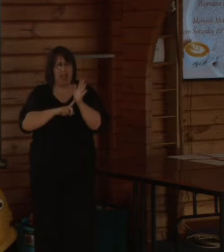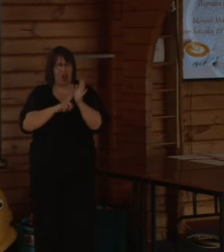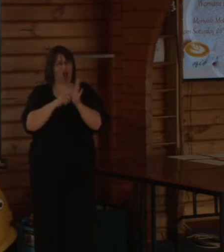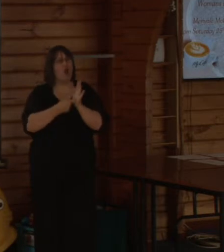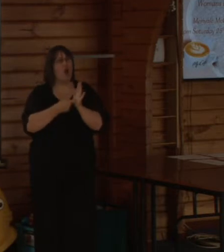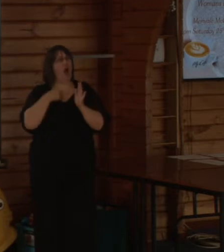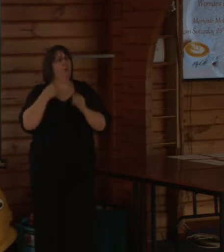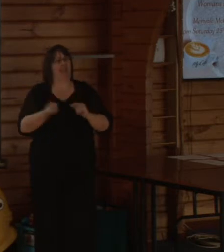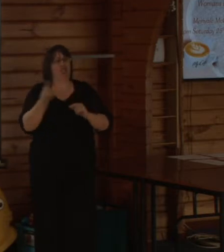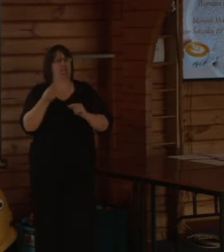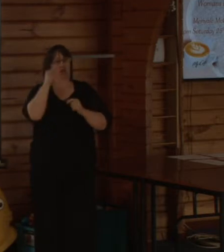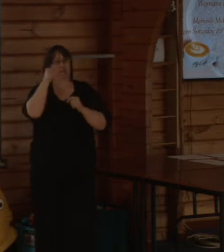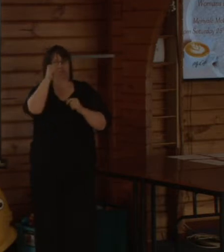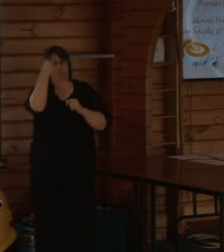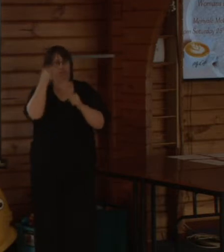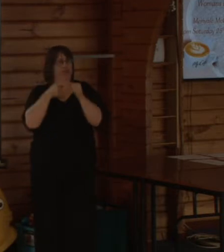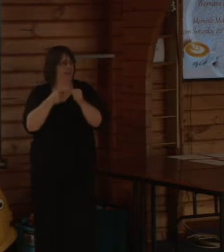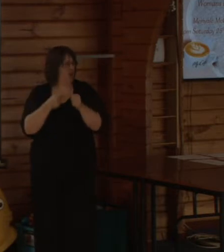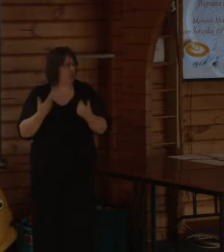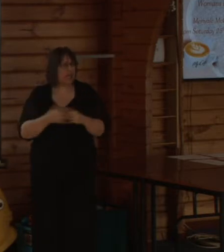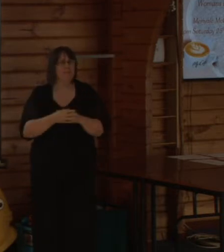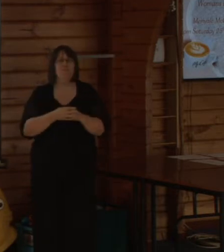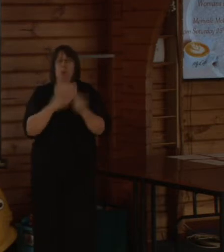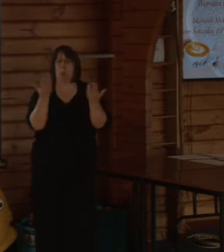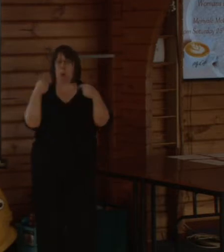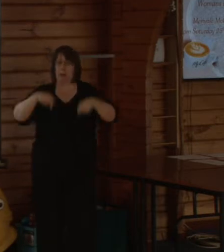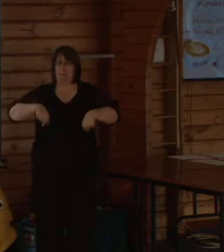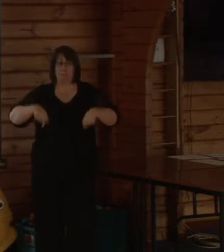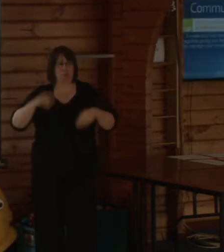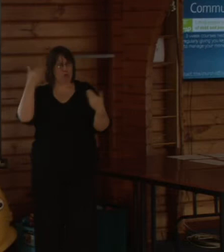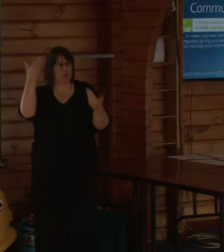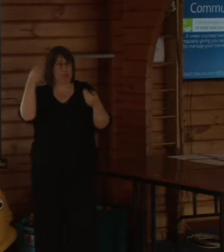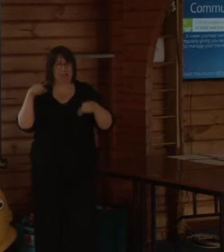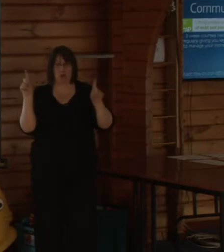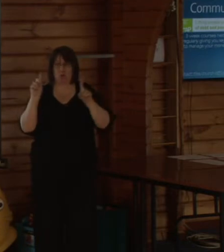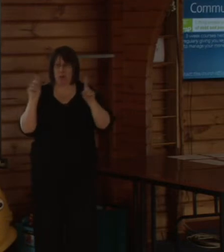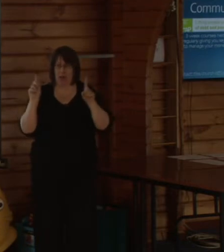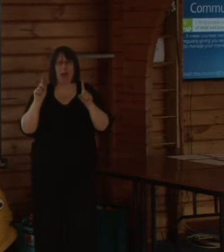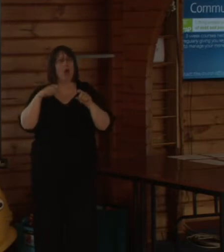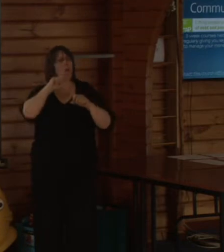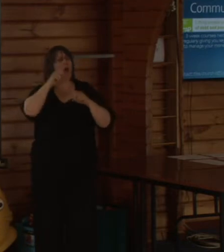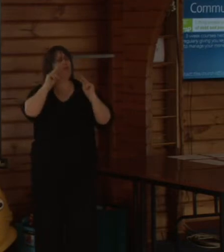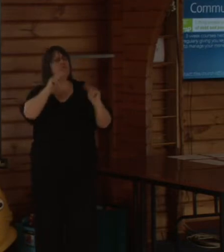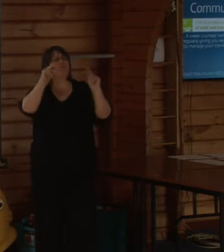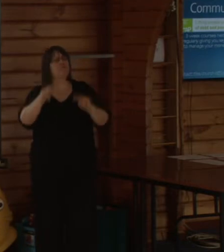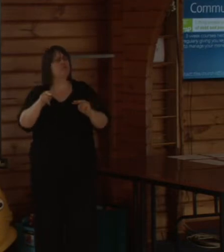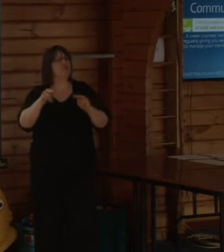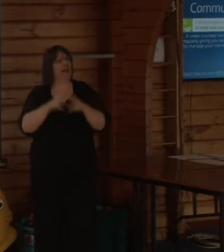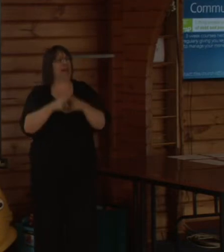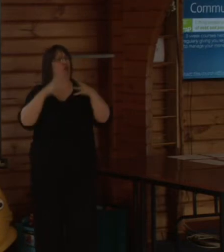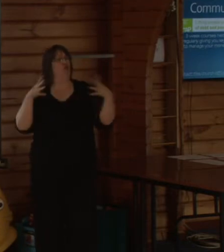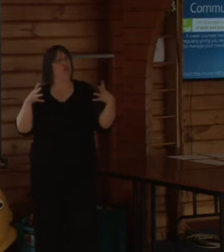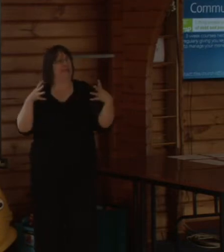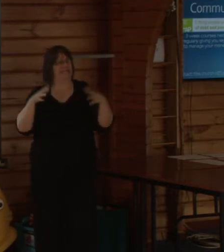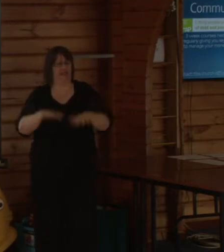engineering advisors. Welcome to this LandHub presentation which gives an overview of increased flooding vulnerability.